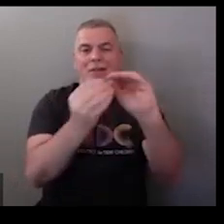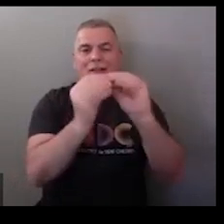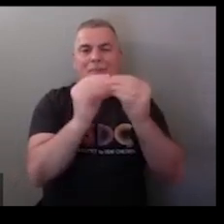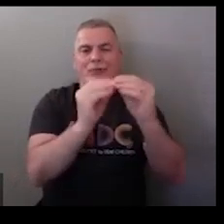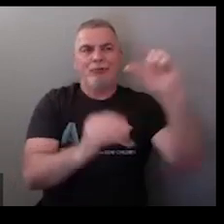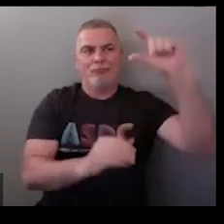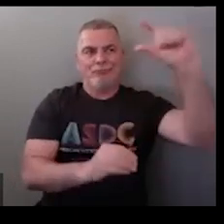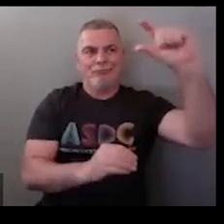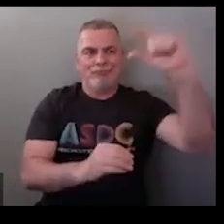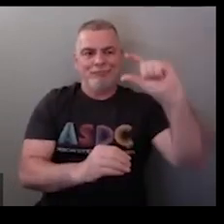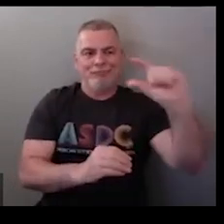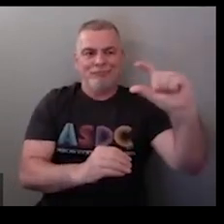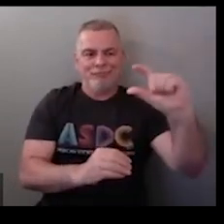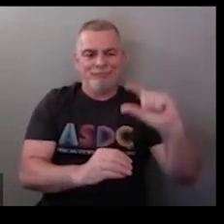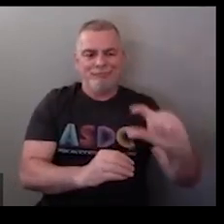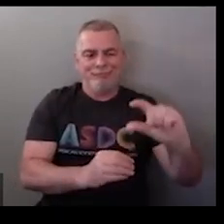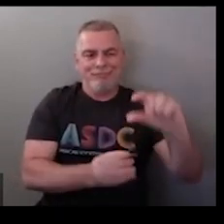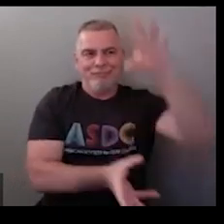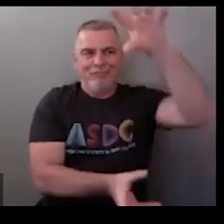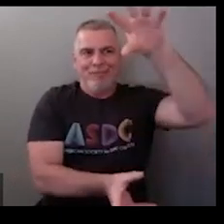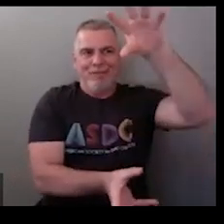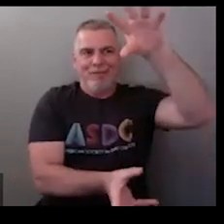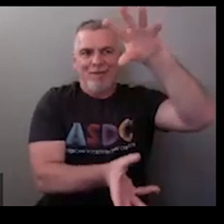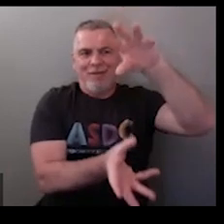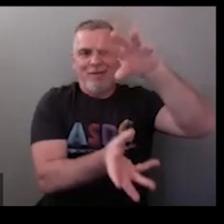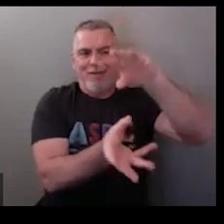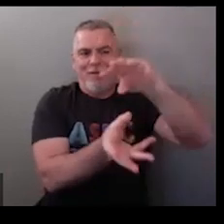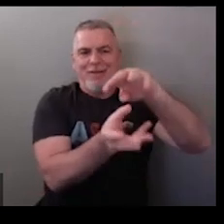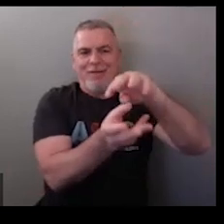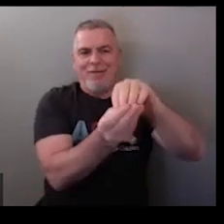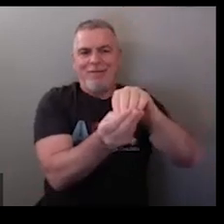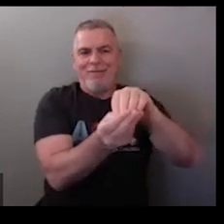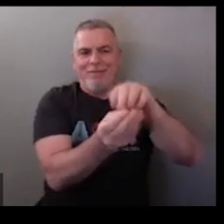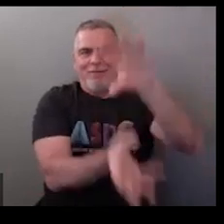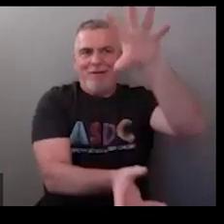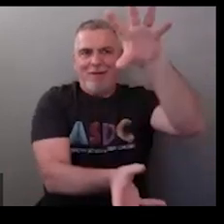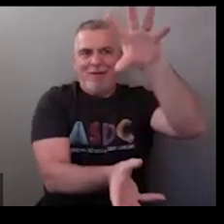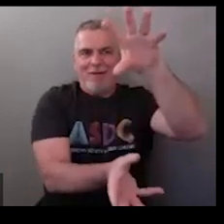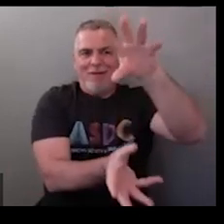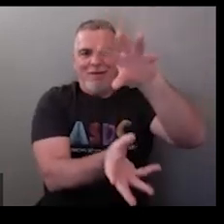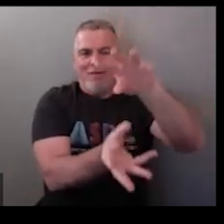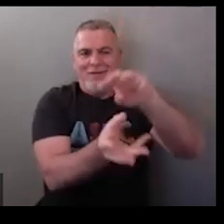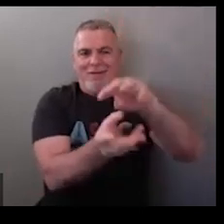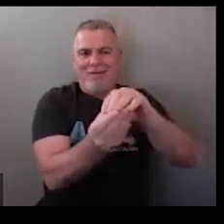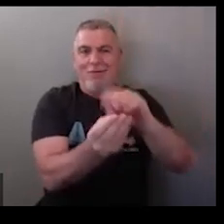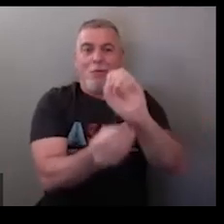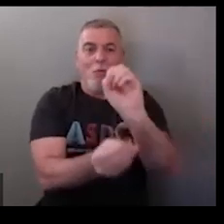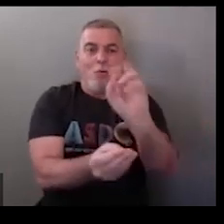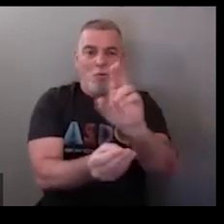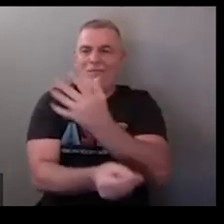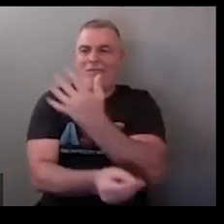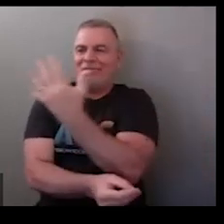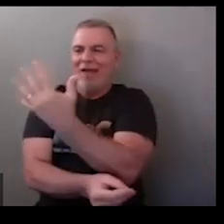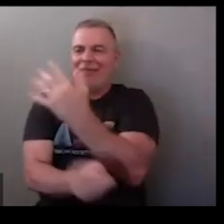because as you know in math sometimes you know you add things downward and then sometimes you add things